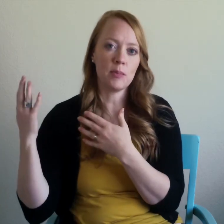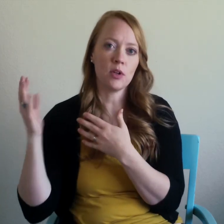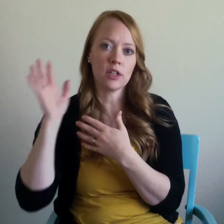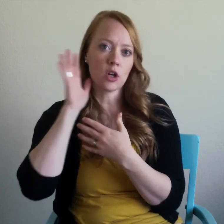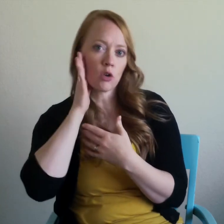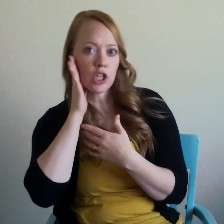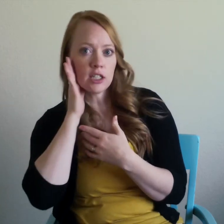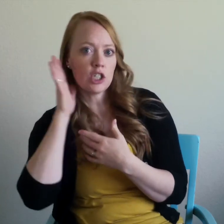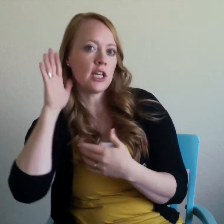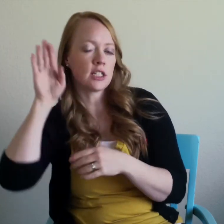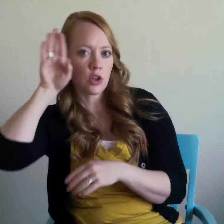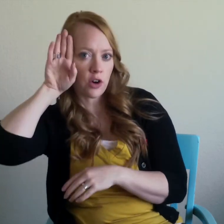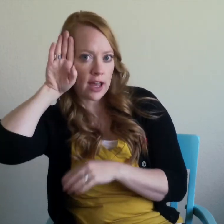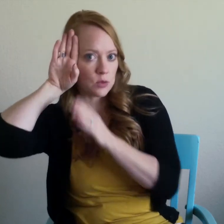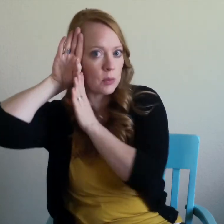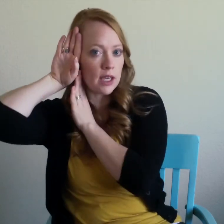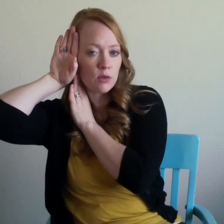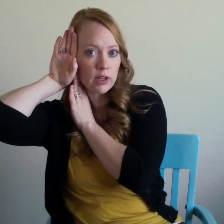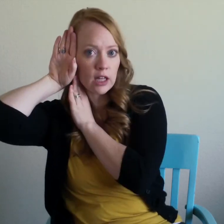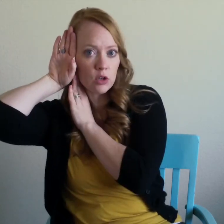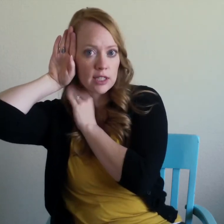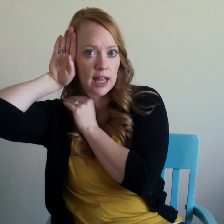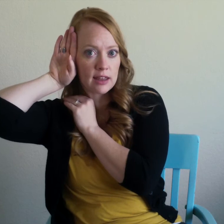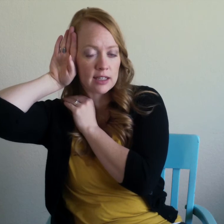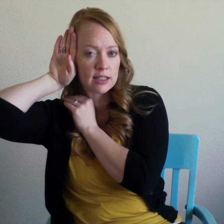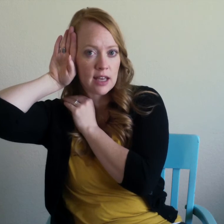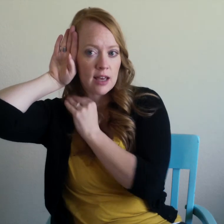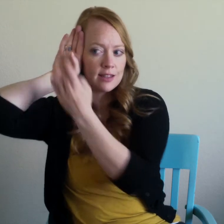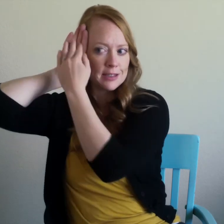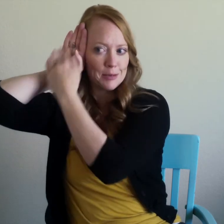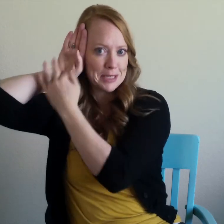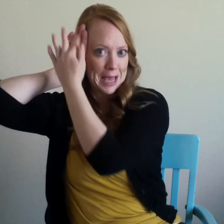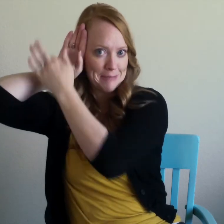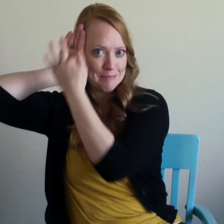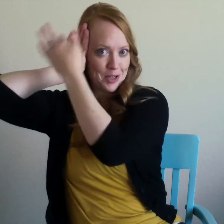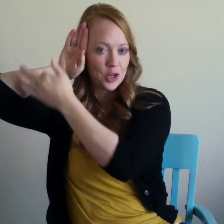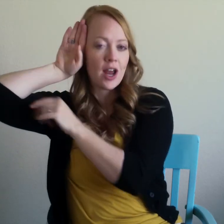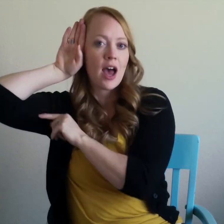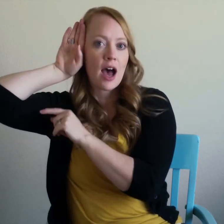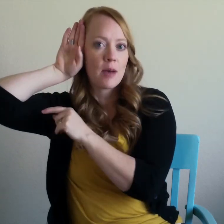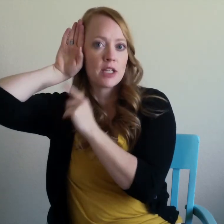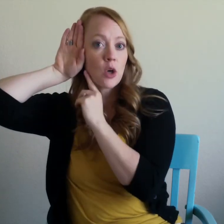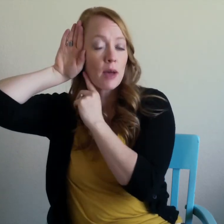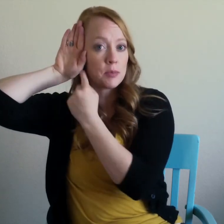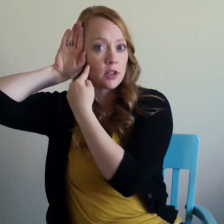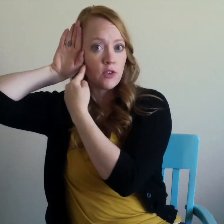people you know go cheek to cheek and so their heads will be really close in like this this is somebody's head picture um and so i would put the